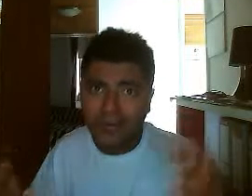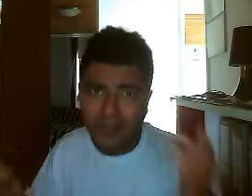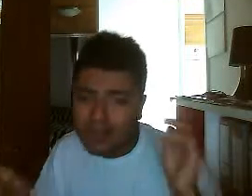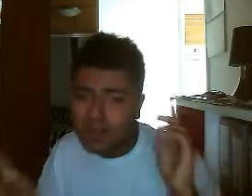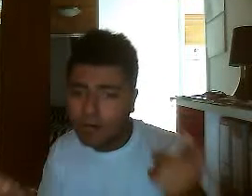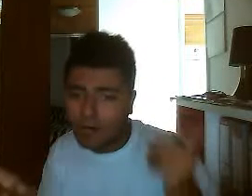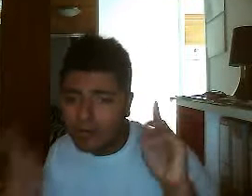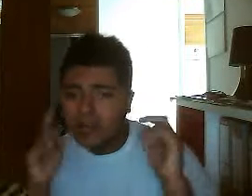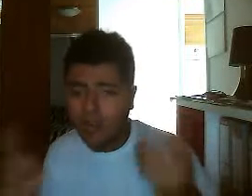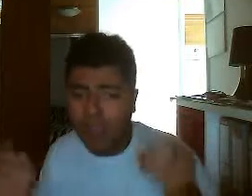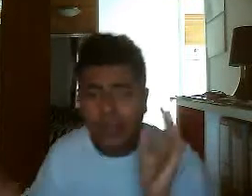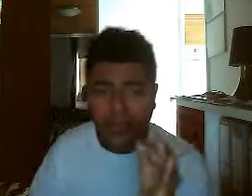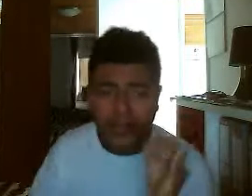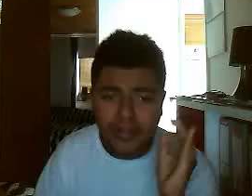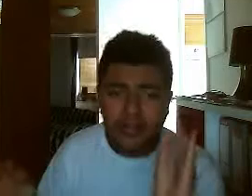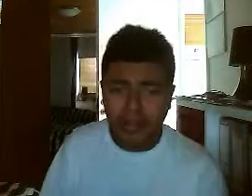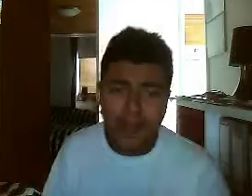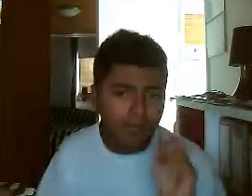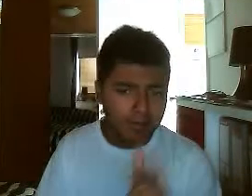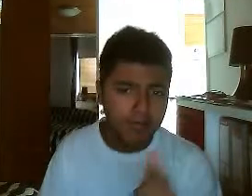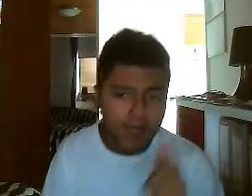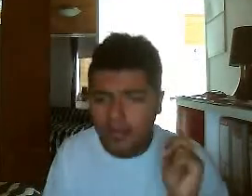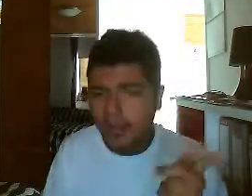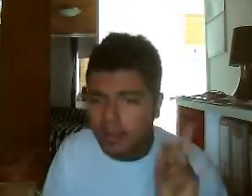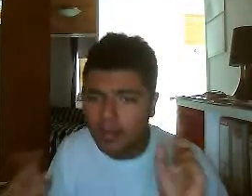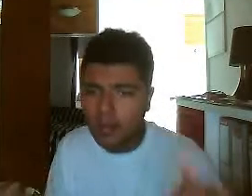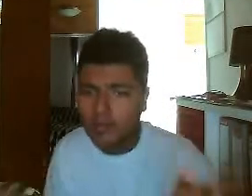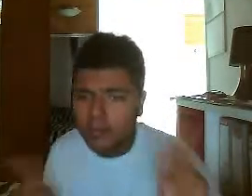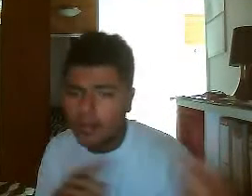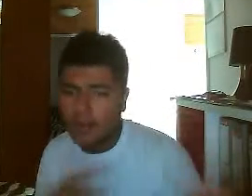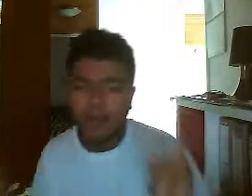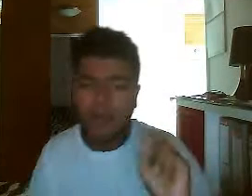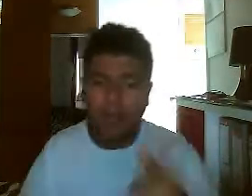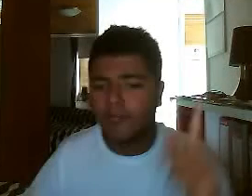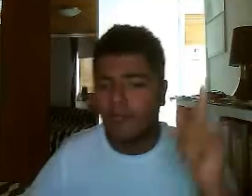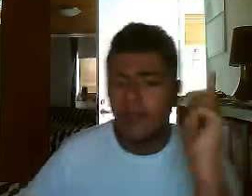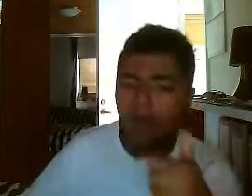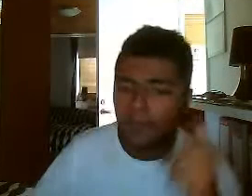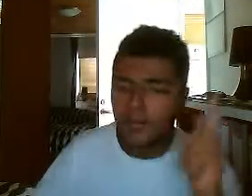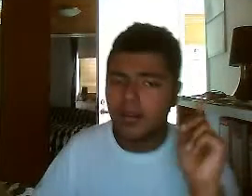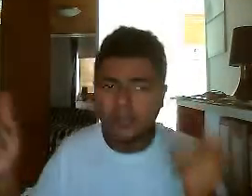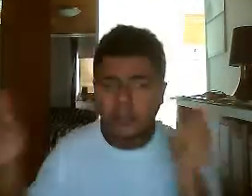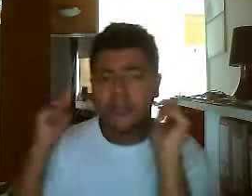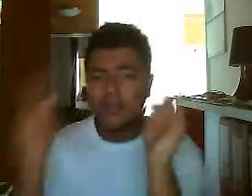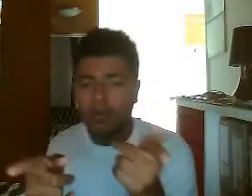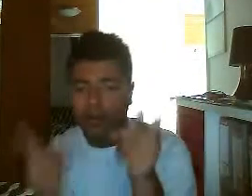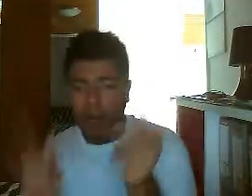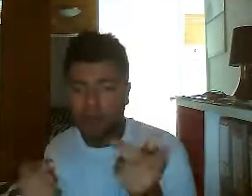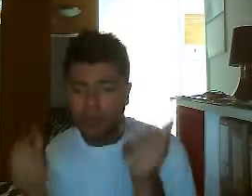in the morning Yeah, yeah, yeah, with me, lady, I wanna have your iPad And the creator of the